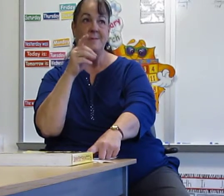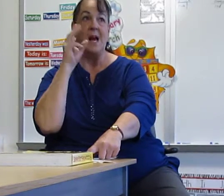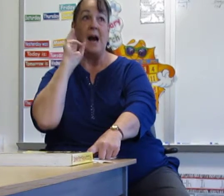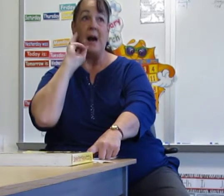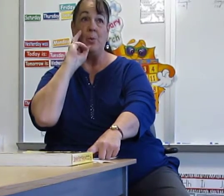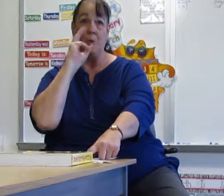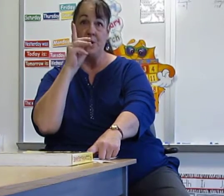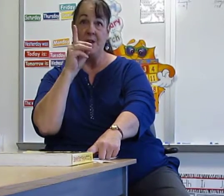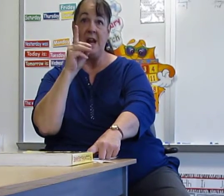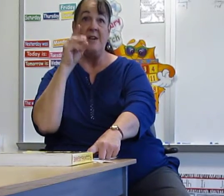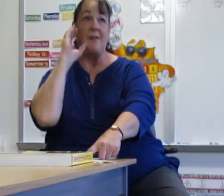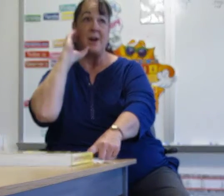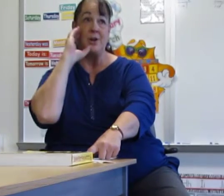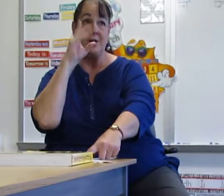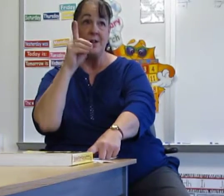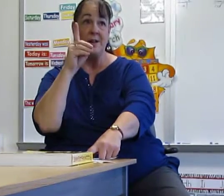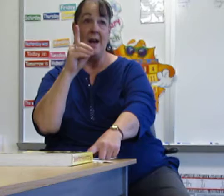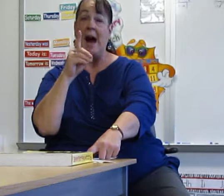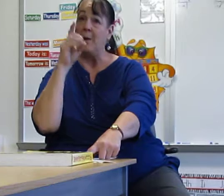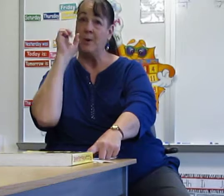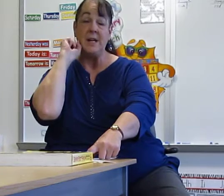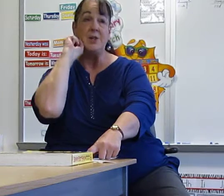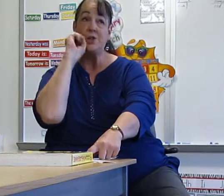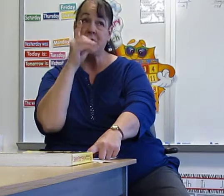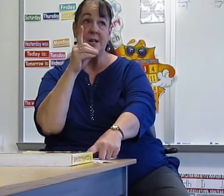I would if I could. I really should.